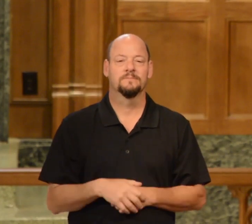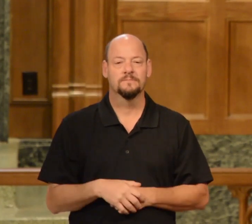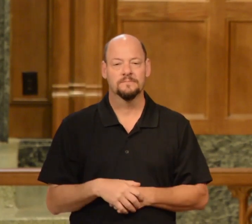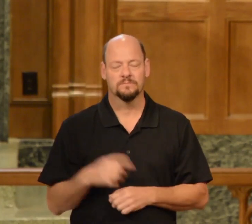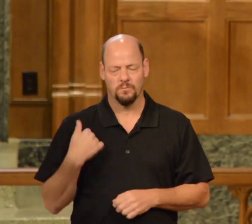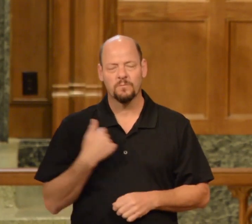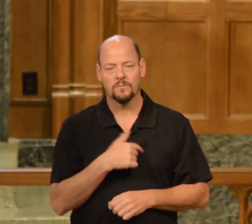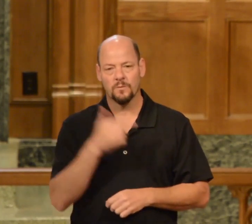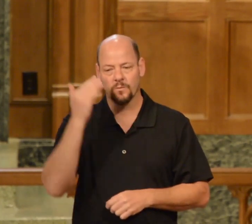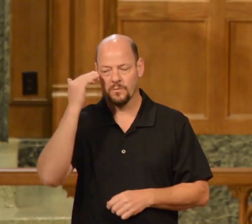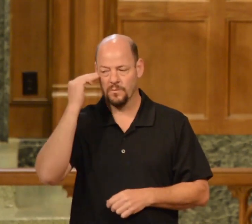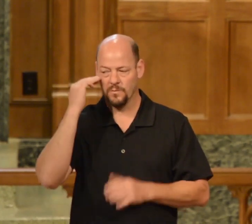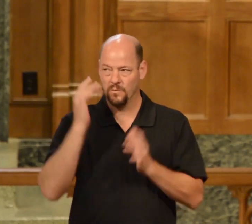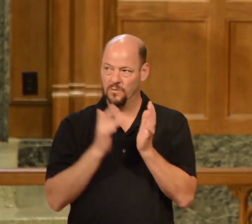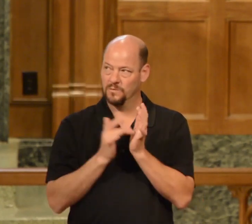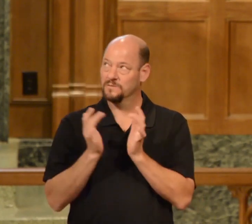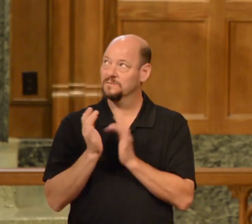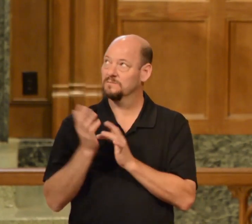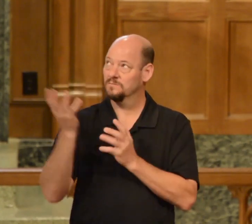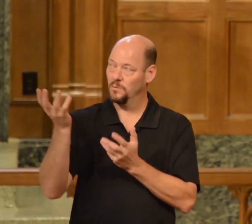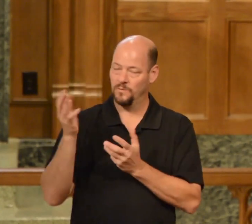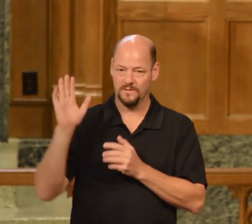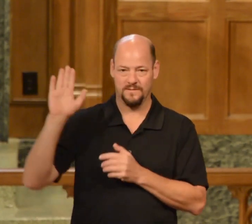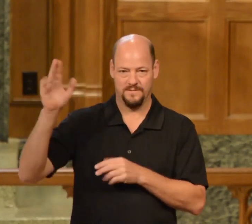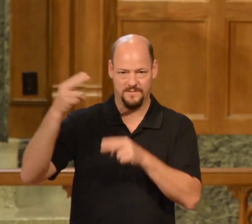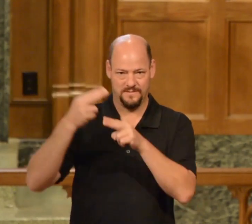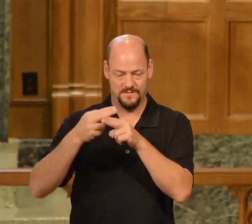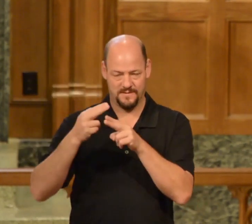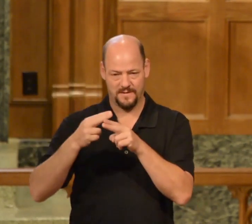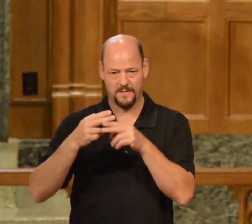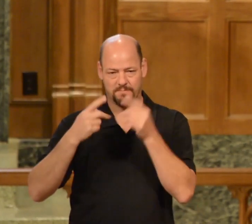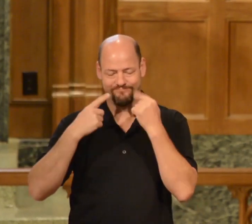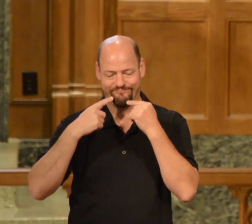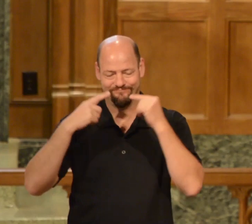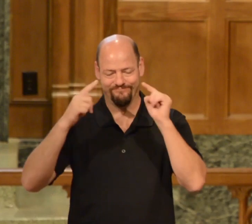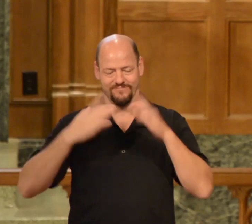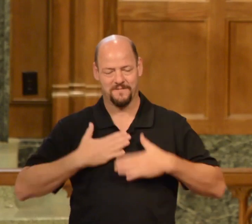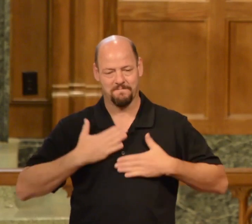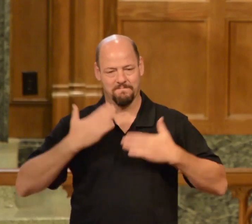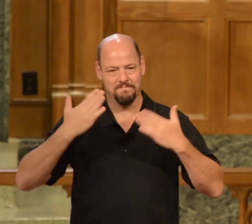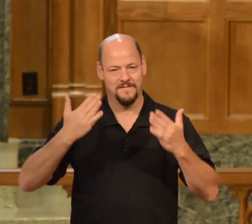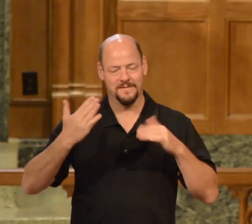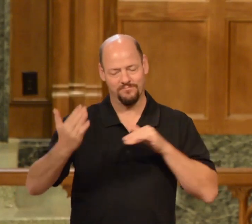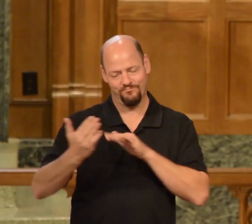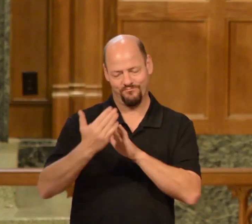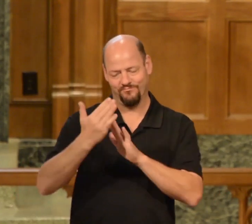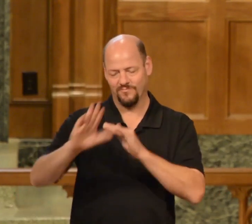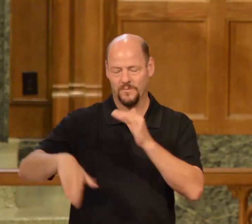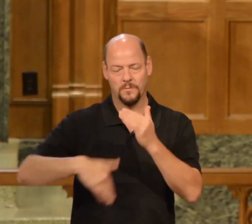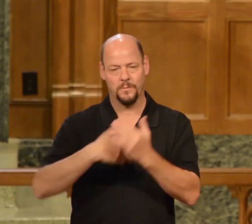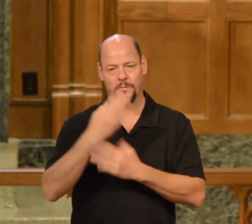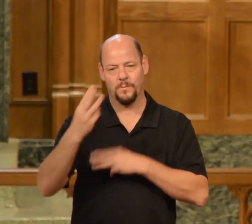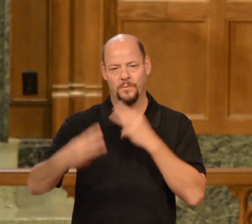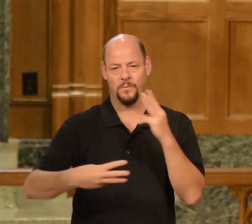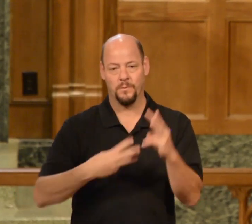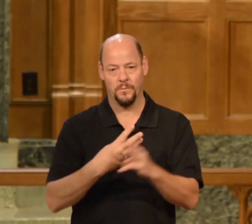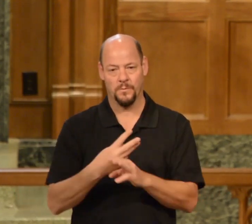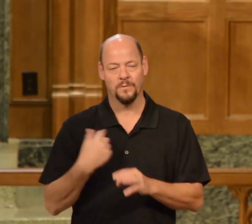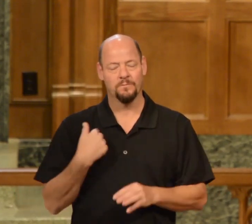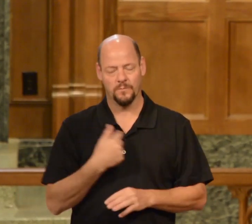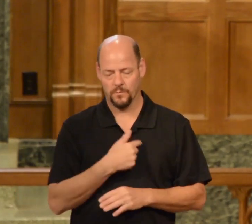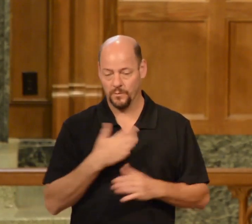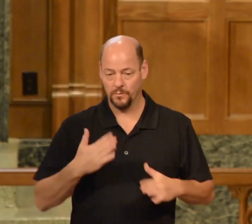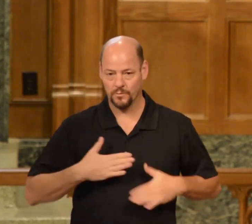we know that Jesus would have his name confessed to all the world but we